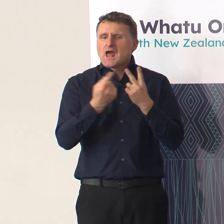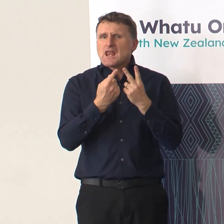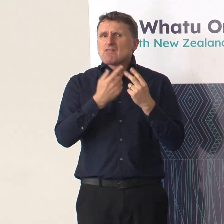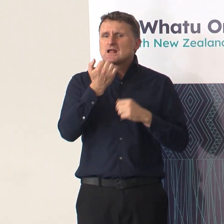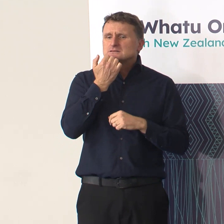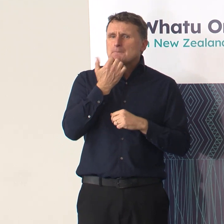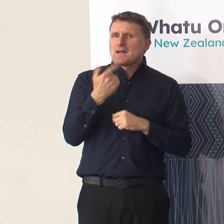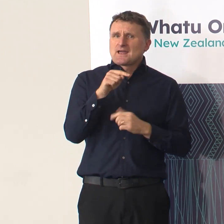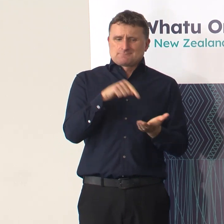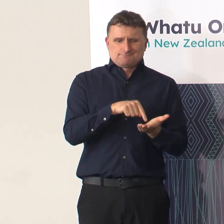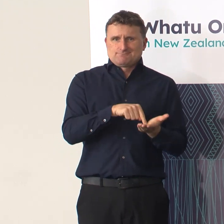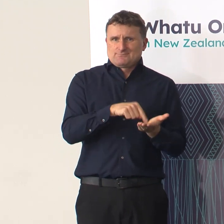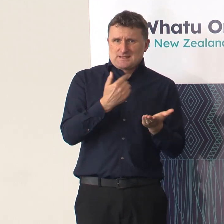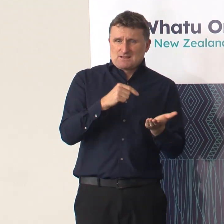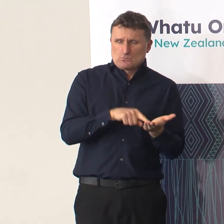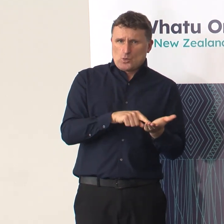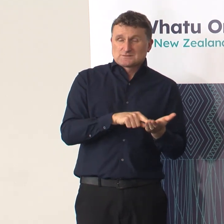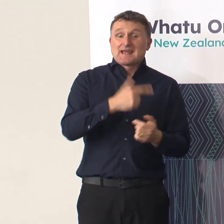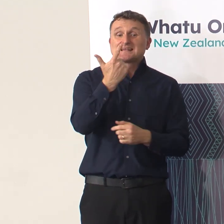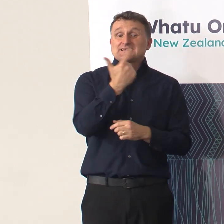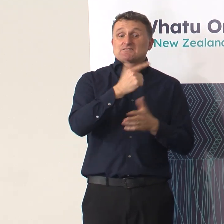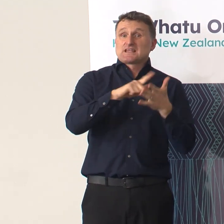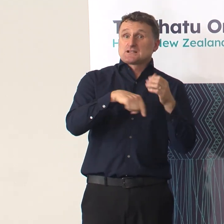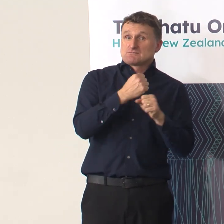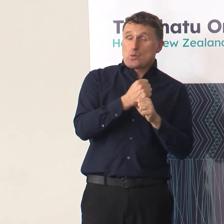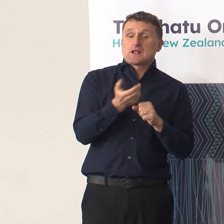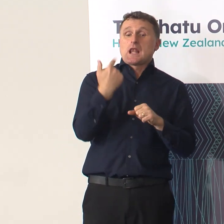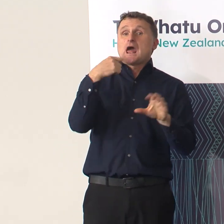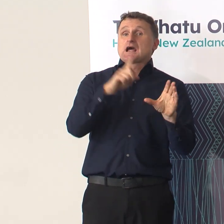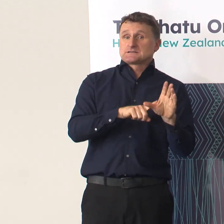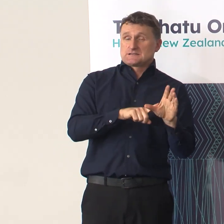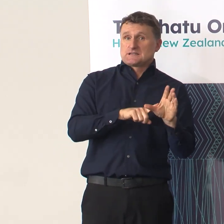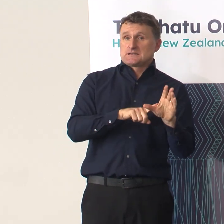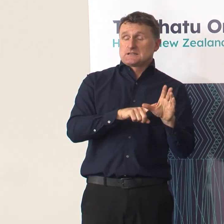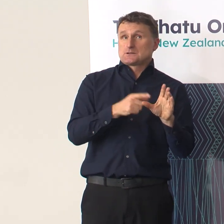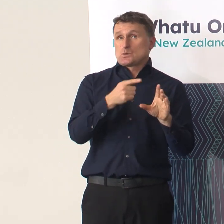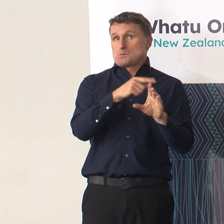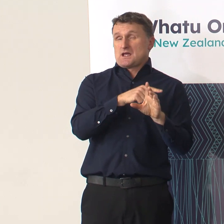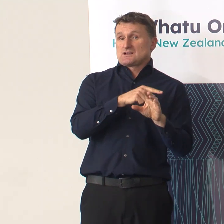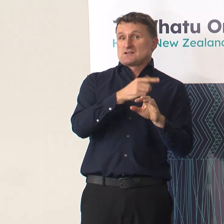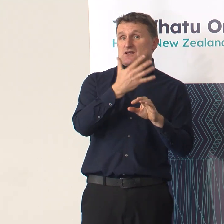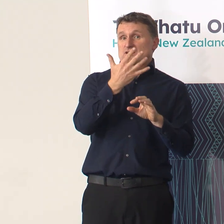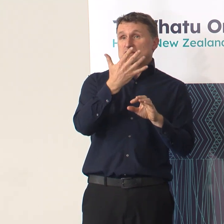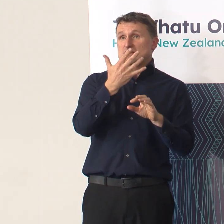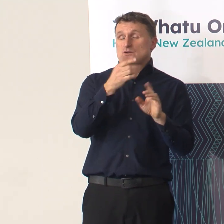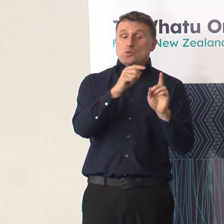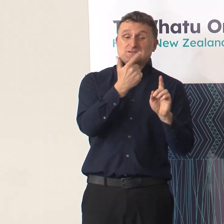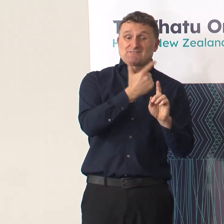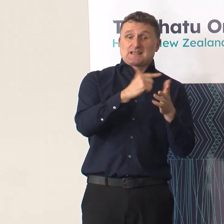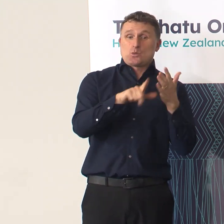is between the 17th of August last year and the 15th of August, so two days ago,